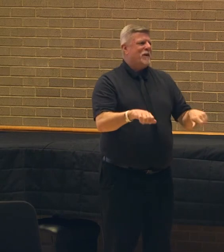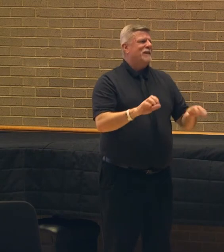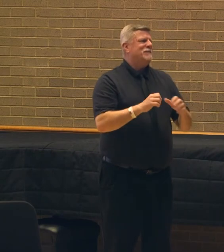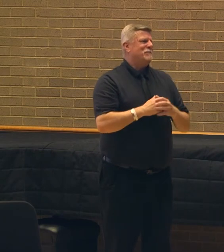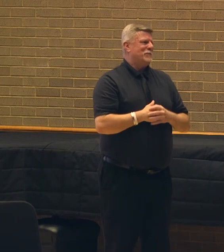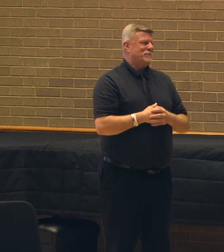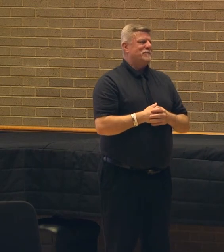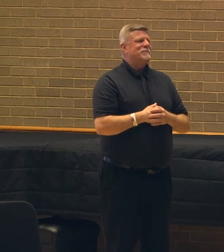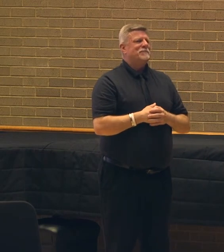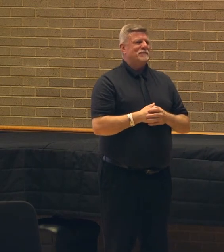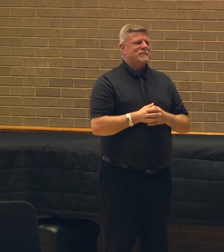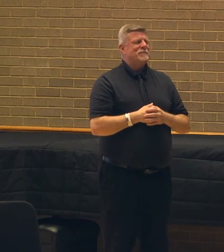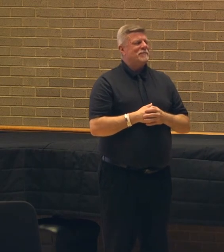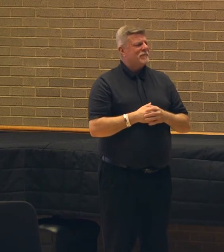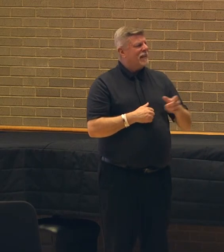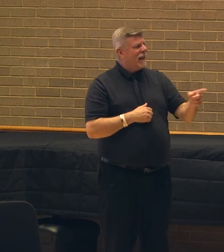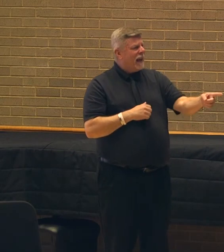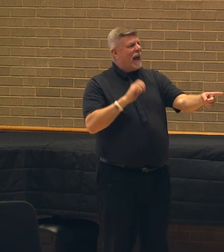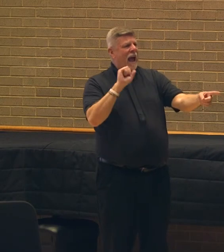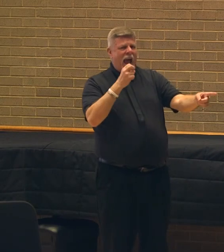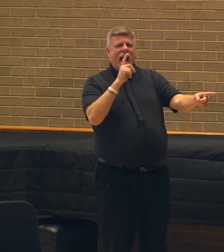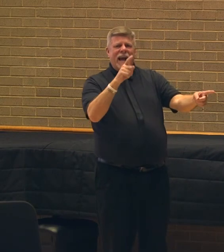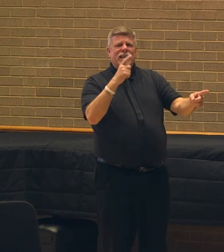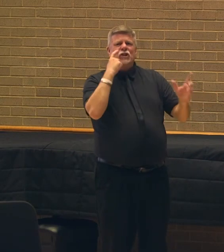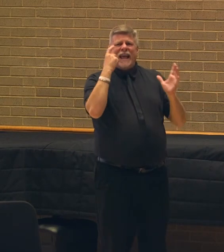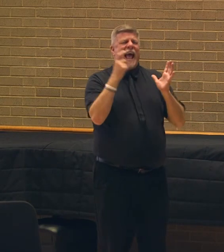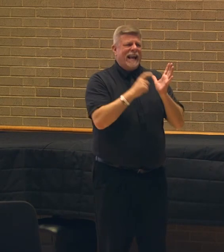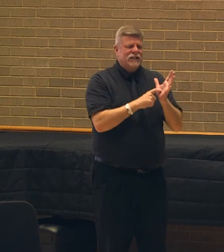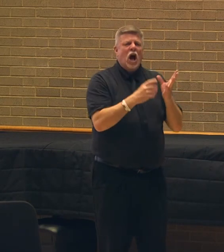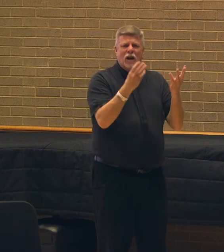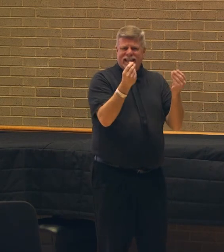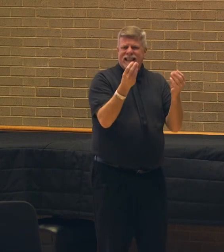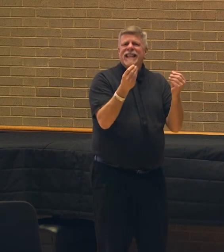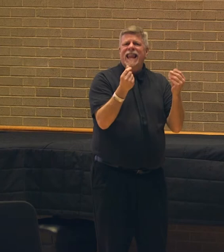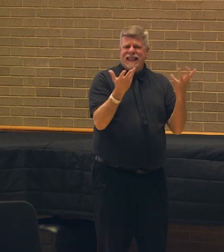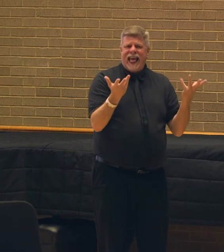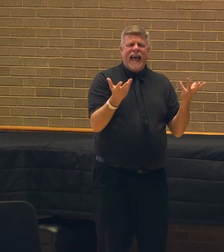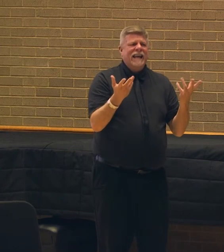little further on Ashley's land acknowledgement, do you want to come up and do a magic touch?